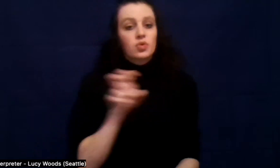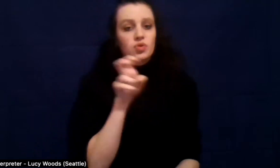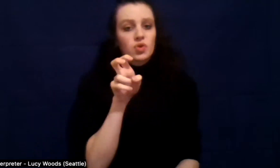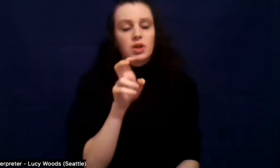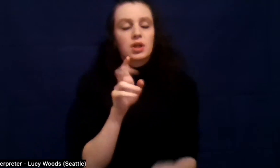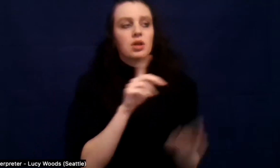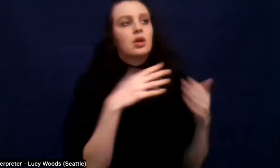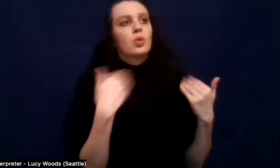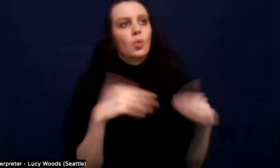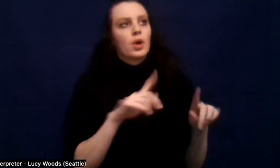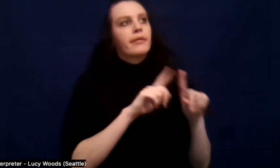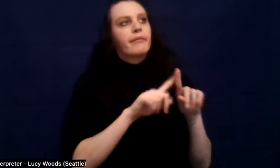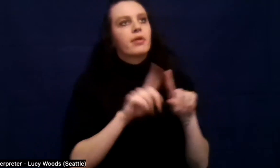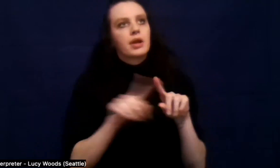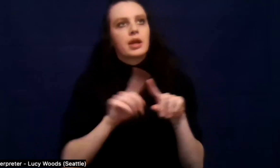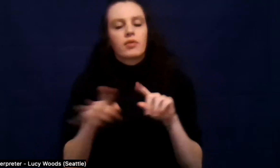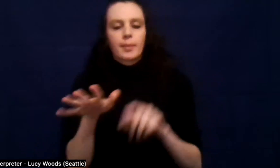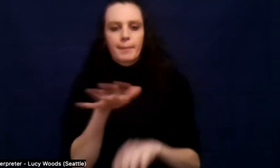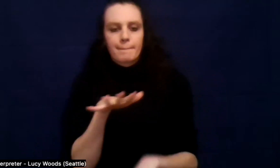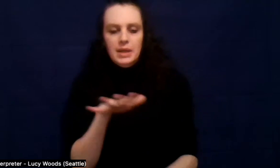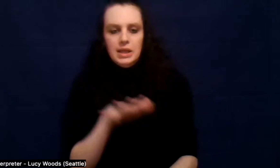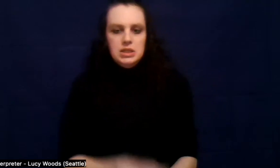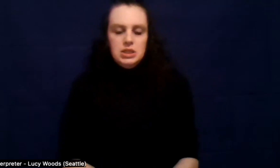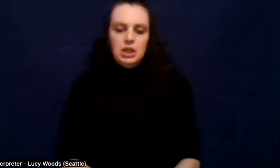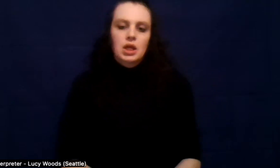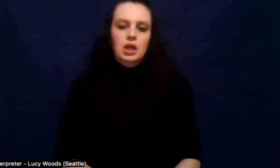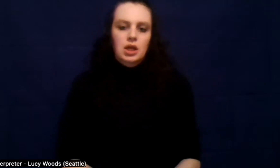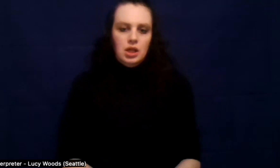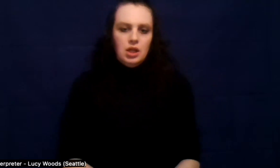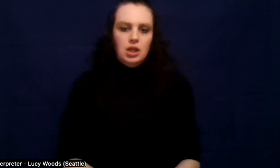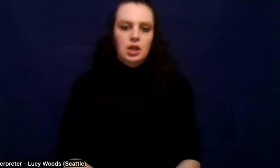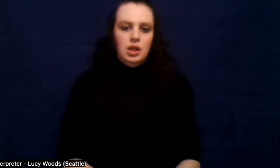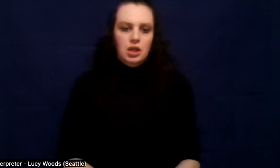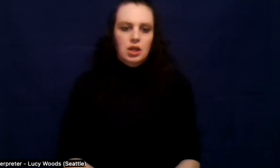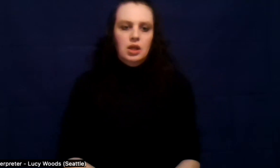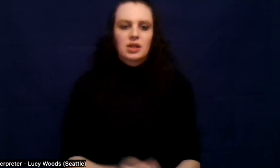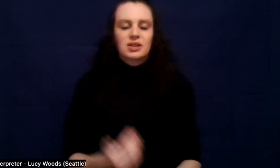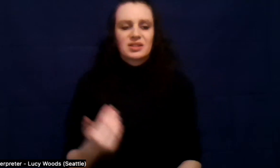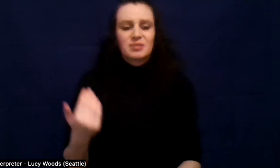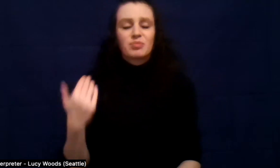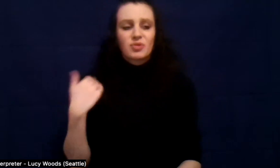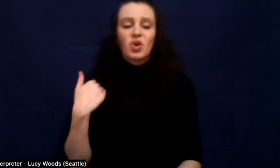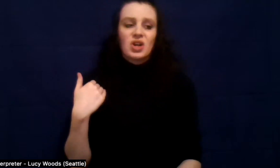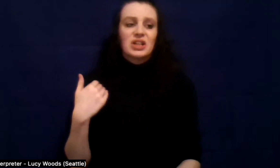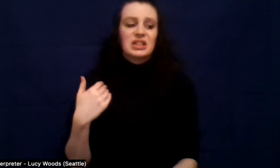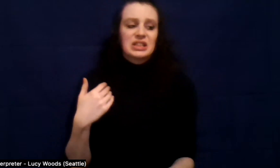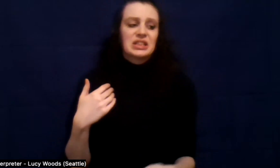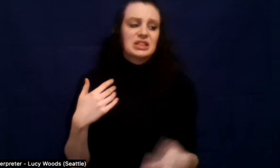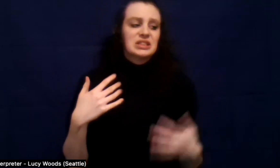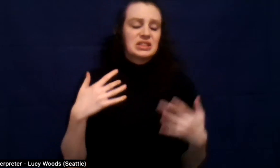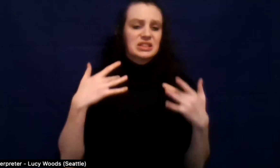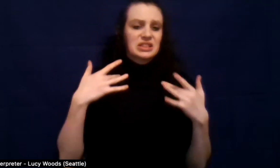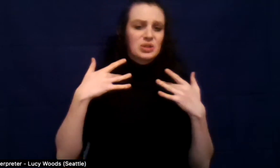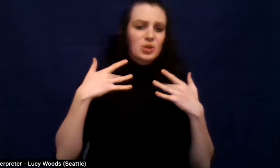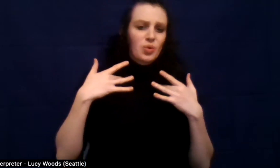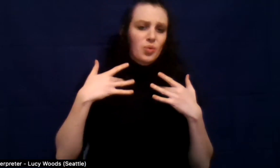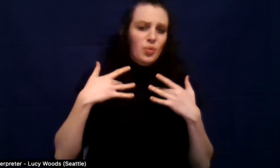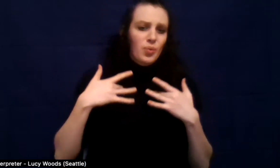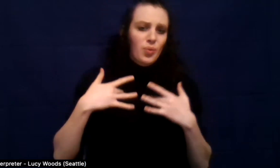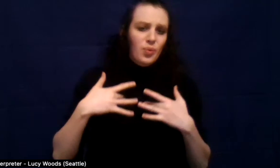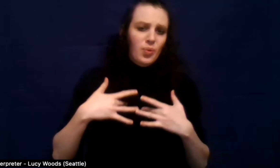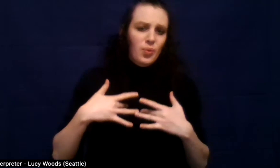in the deep, dark bouts of my own mind that have kind of convinced me that,